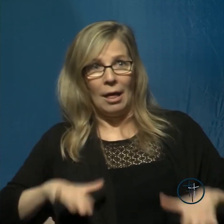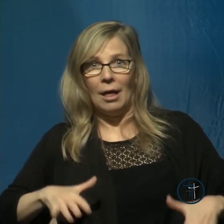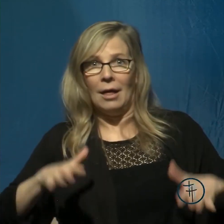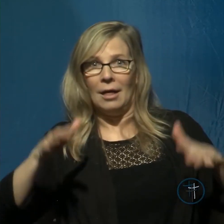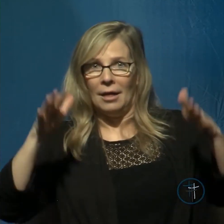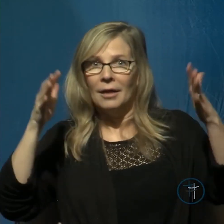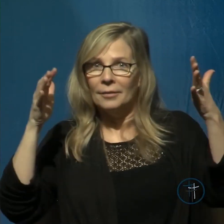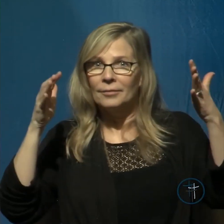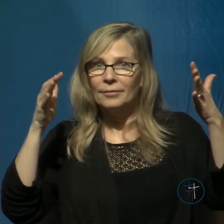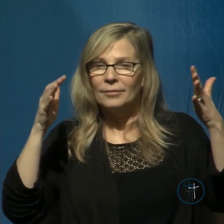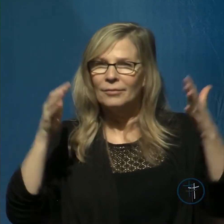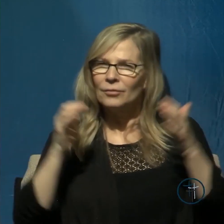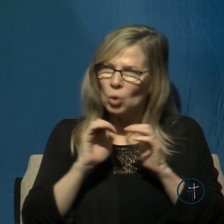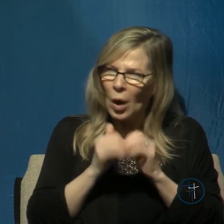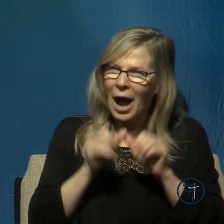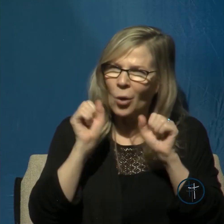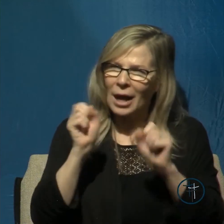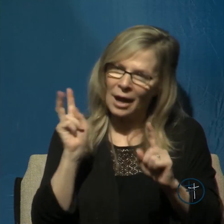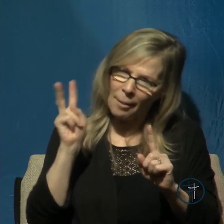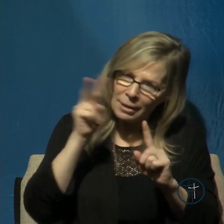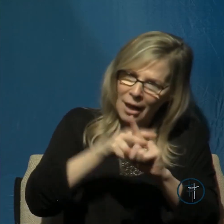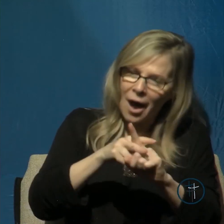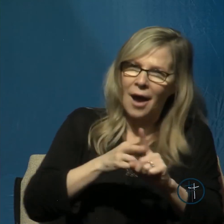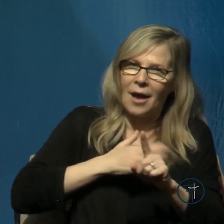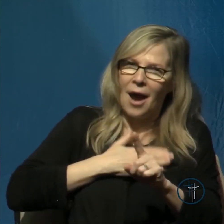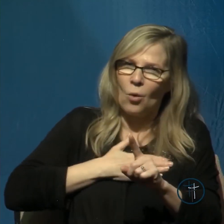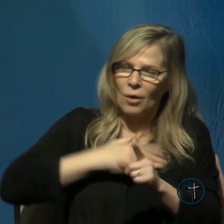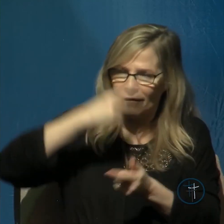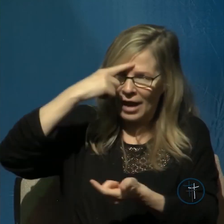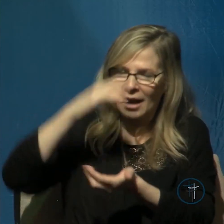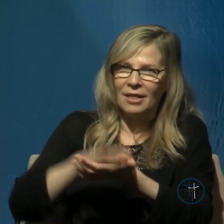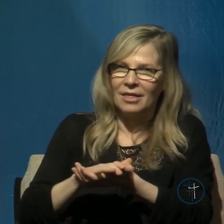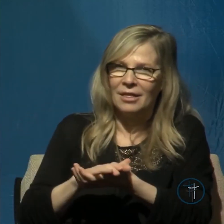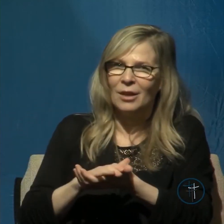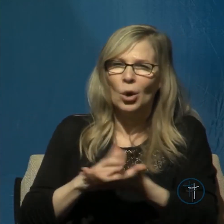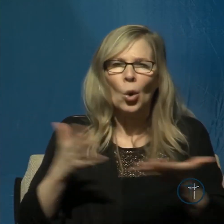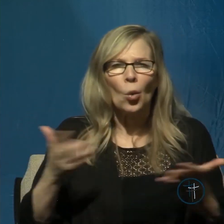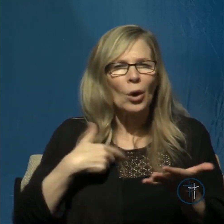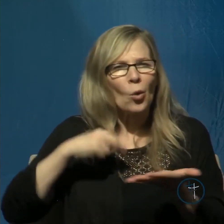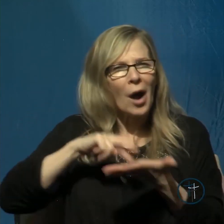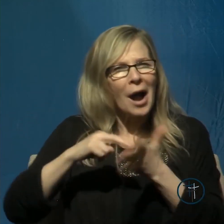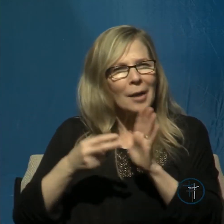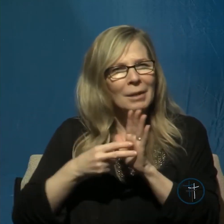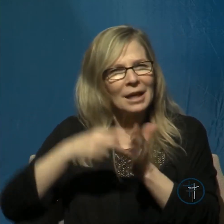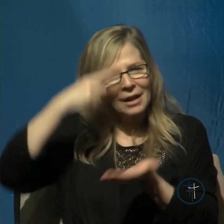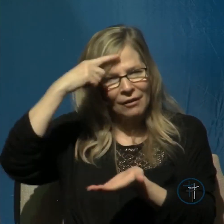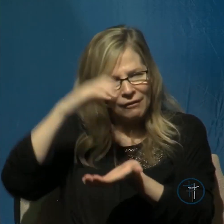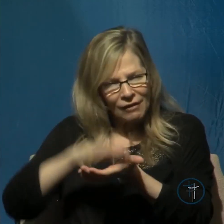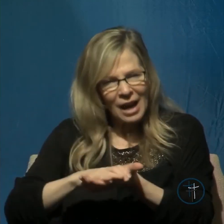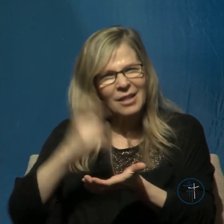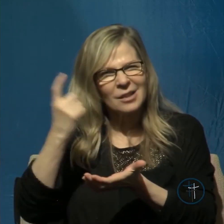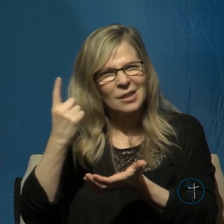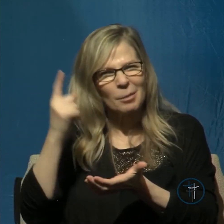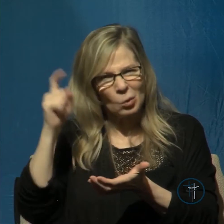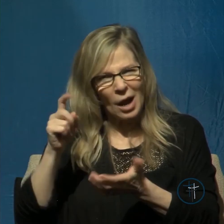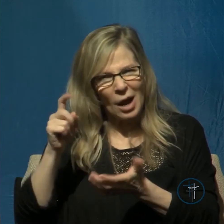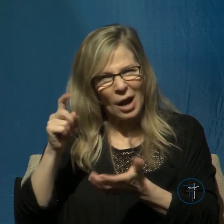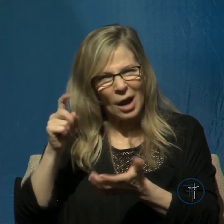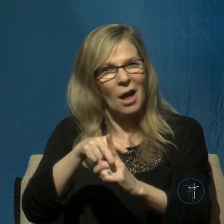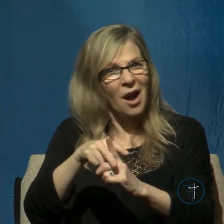how then does one put faith into operation what do I mean by saying that faith is something we have to apply I can divide my